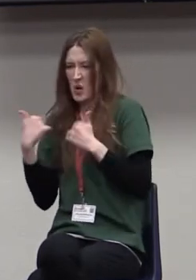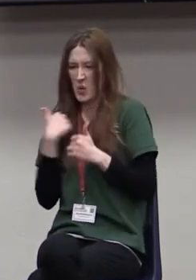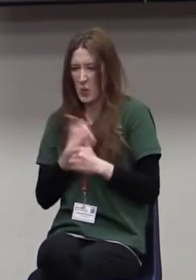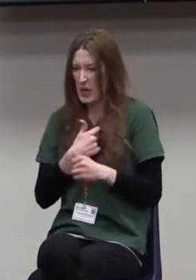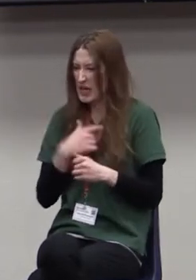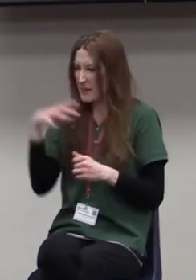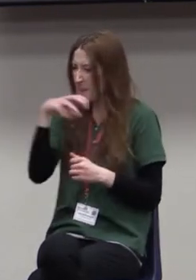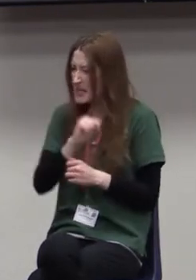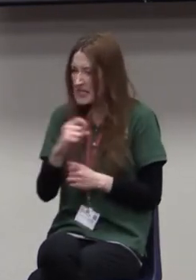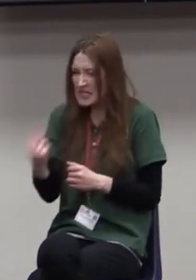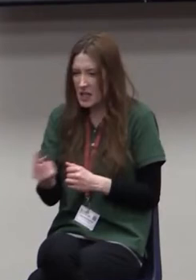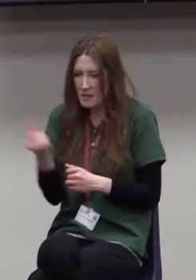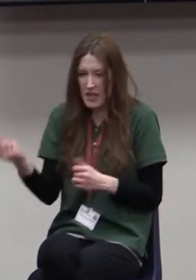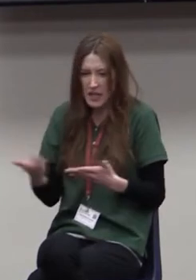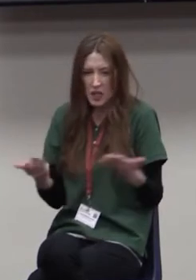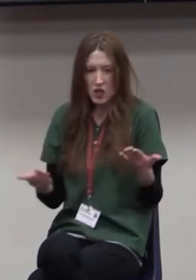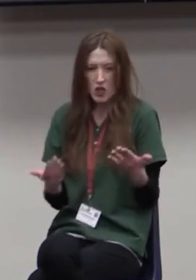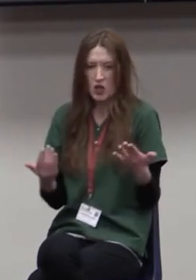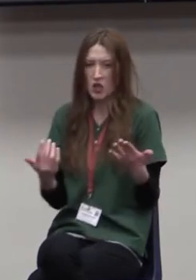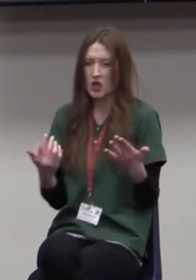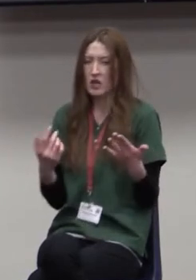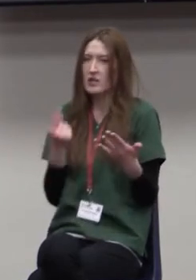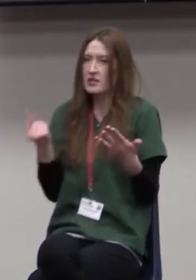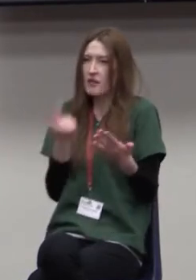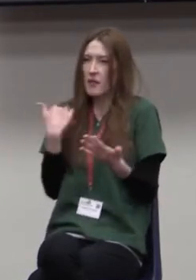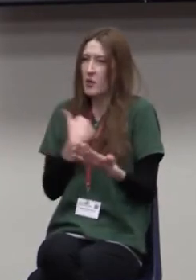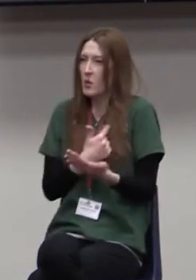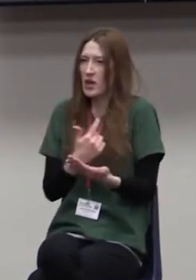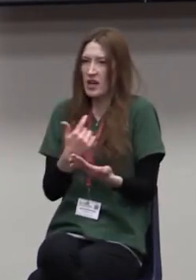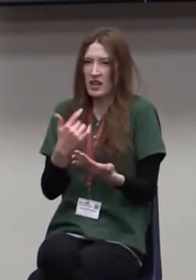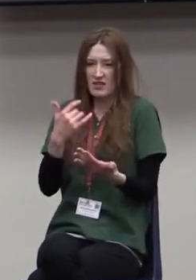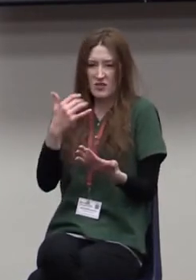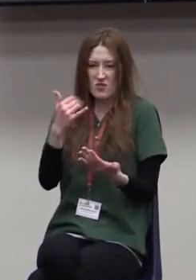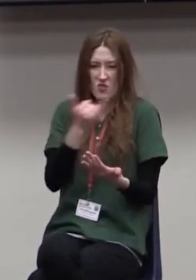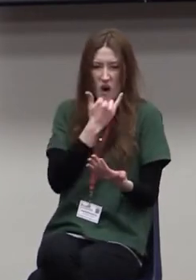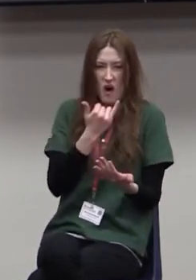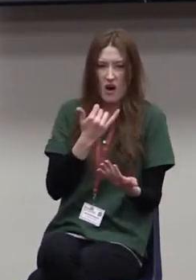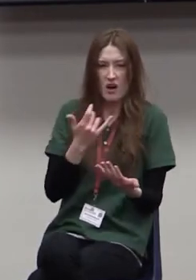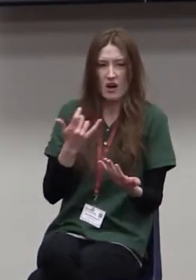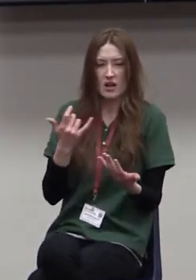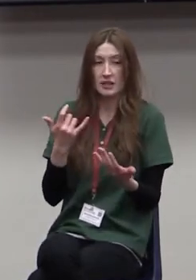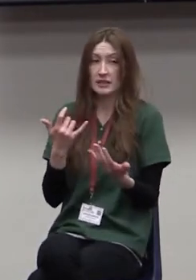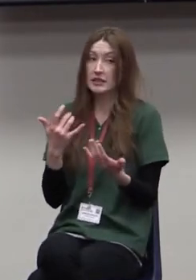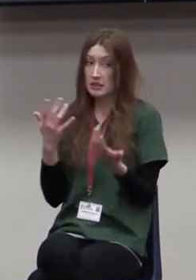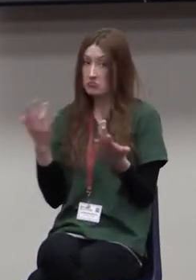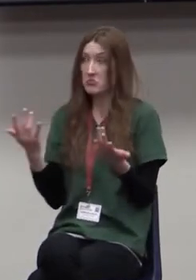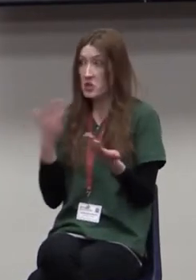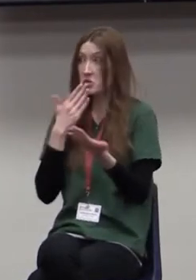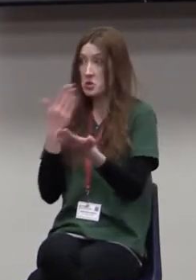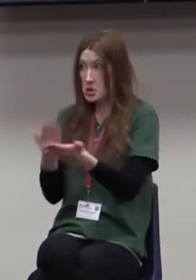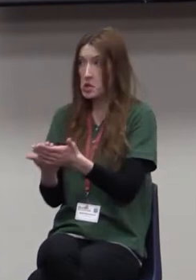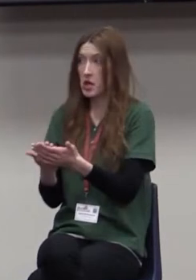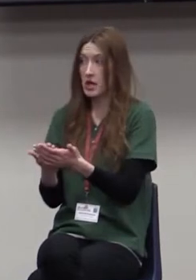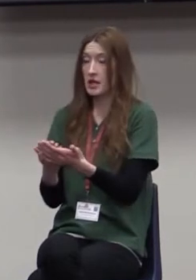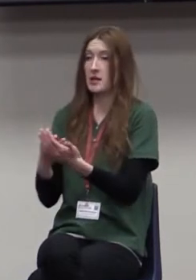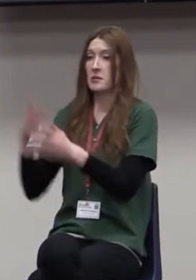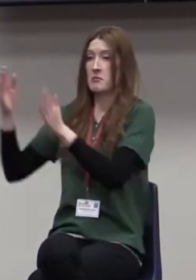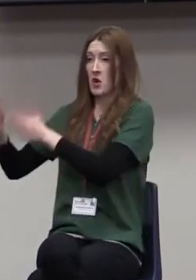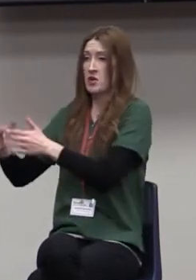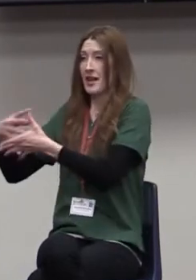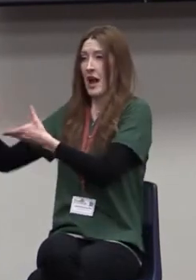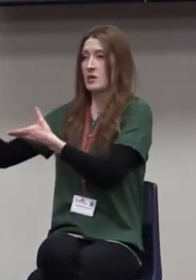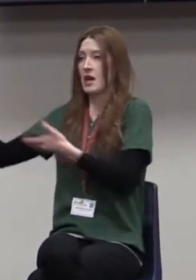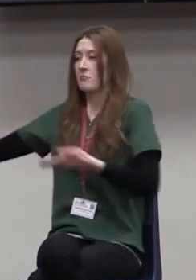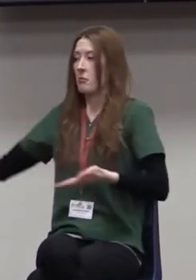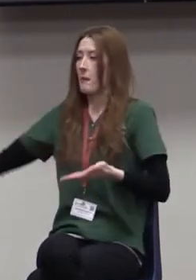something here? Is there something that we don't have right? And let me tell you, it's good to bring in someone else from the outside